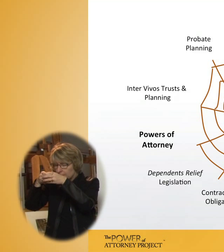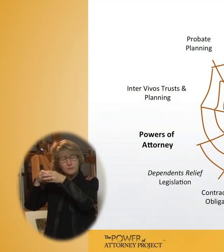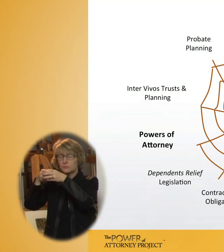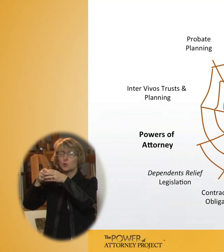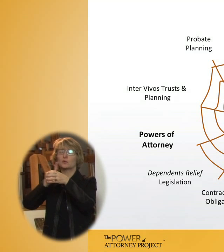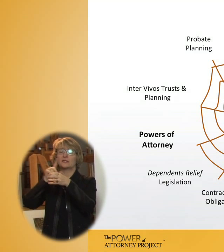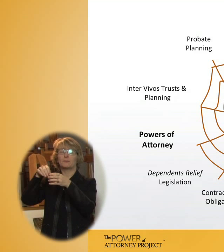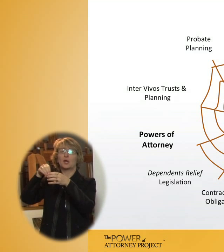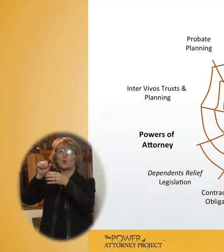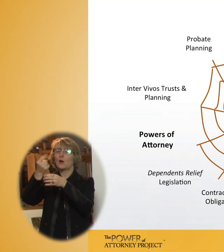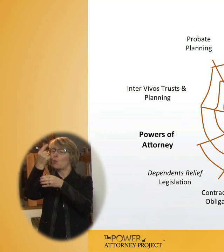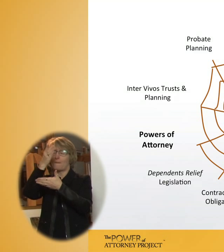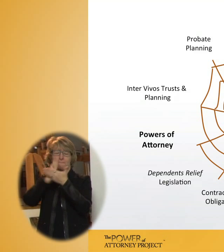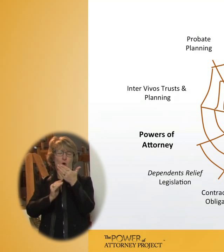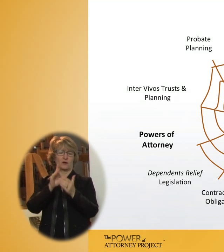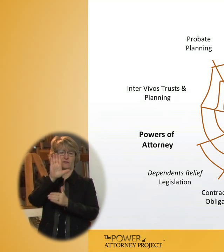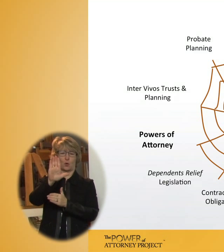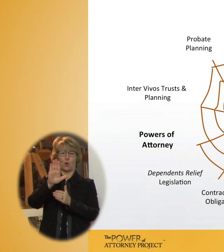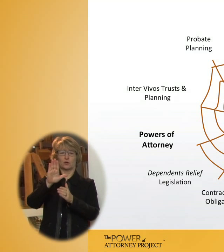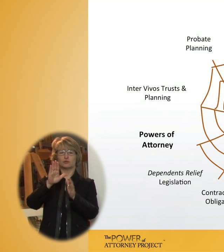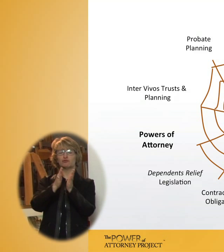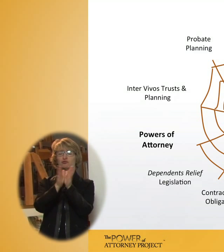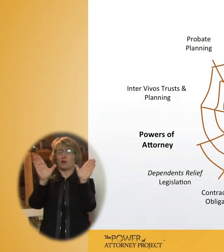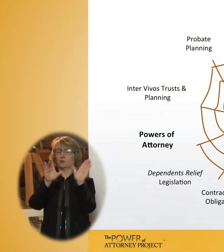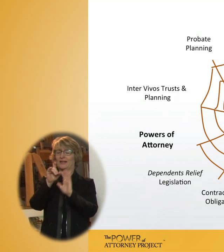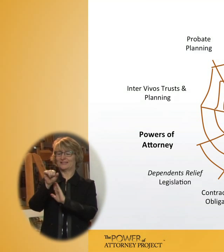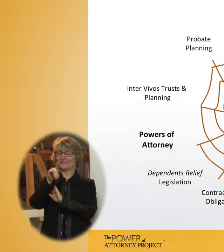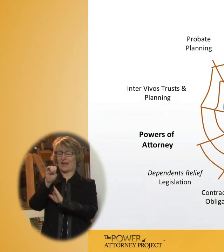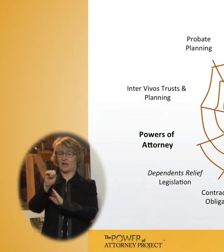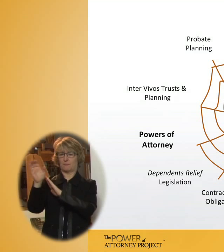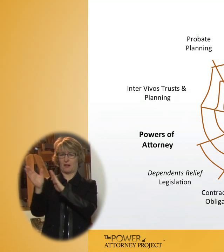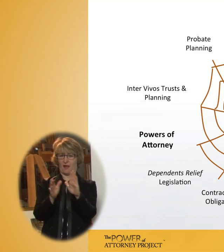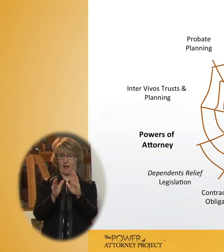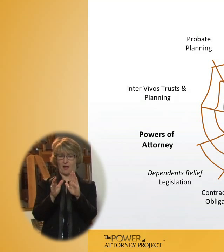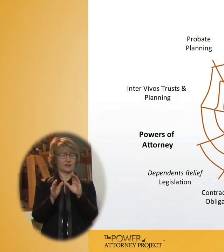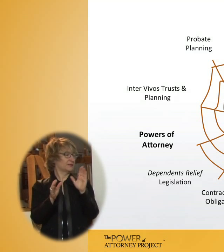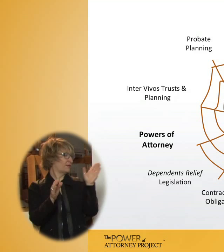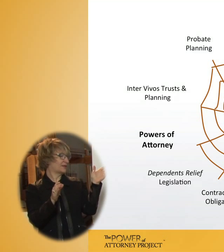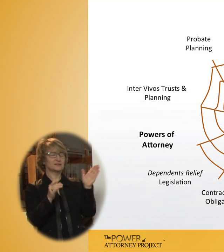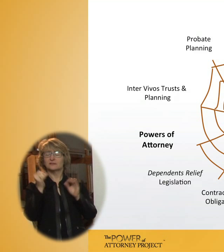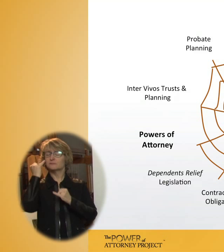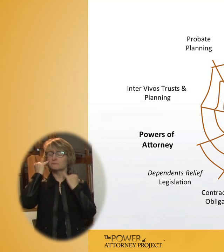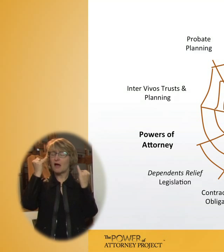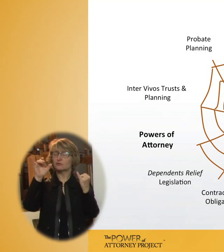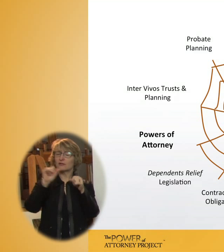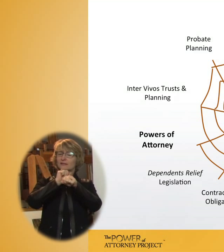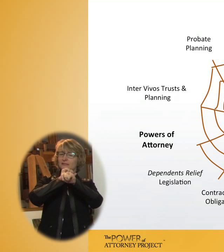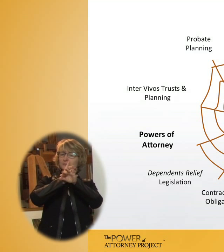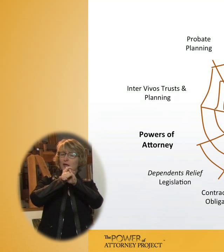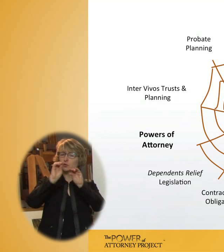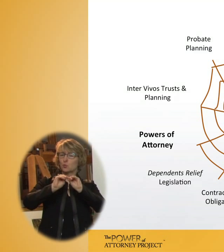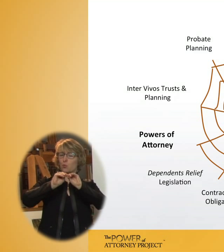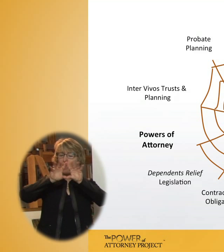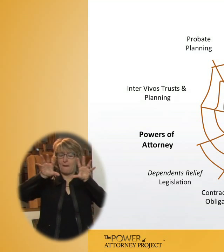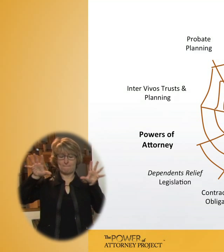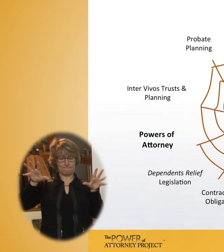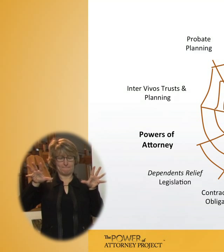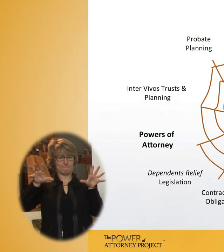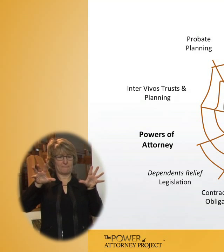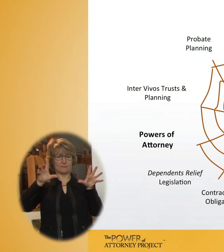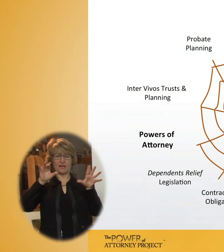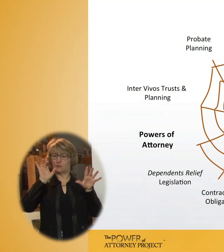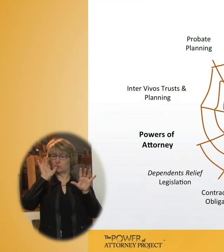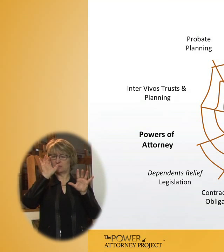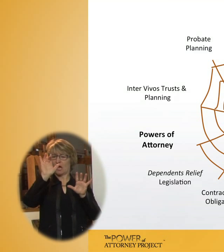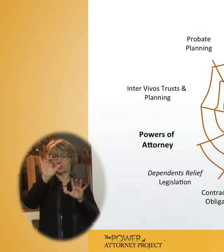plan. And this graphic is how I think of estate planning. If you think of a spider's web, if you were to touch any part of that